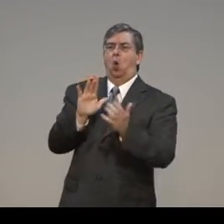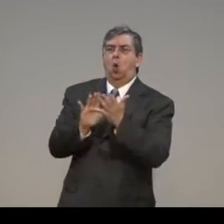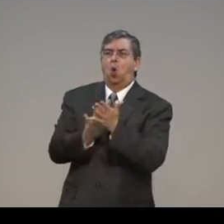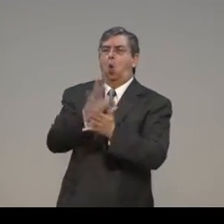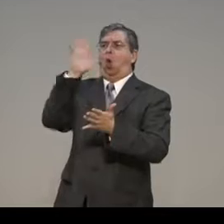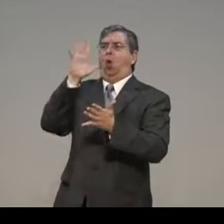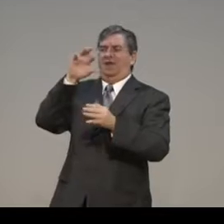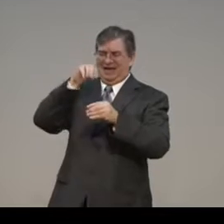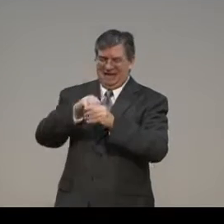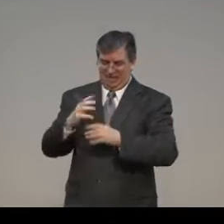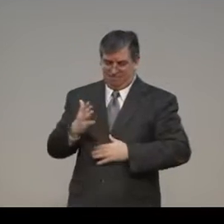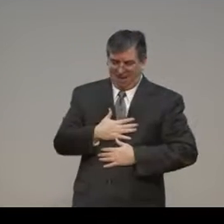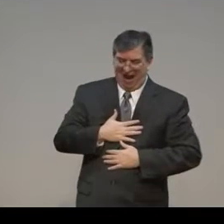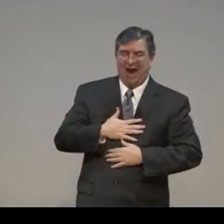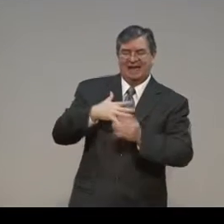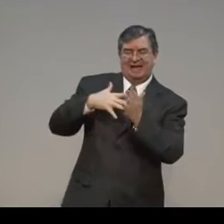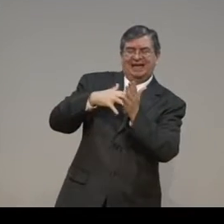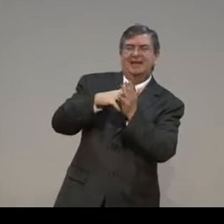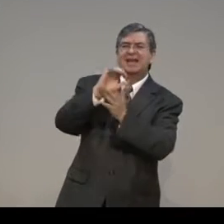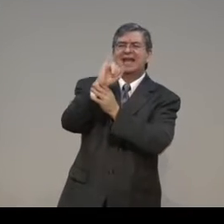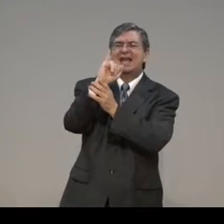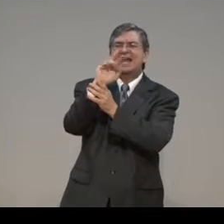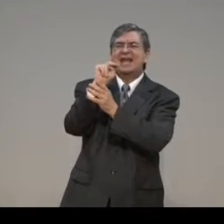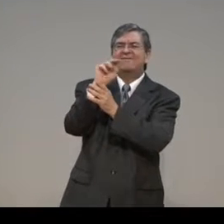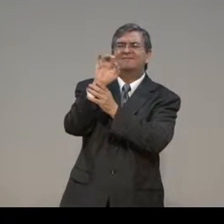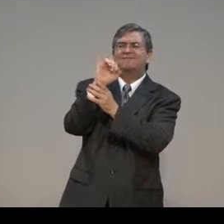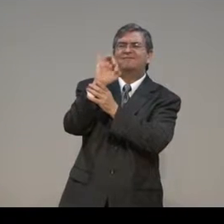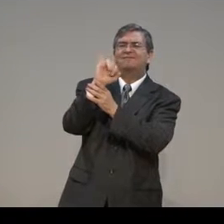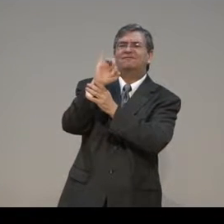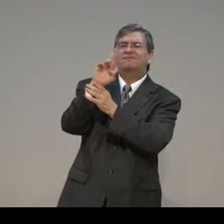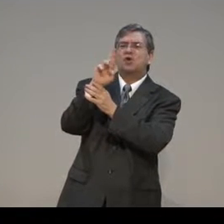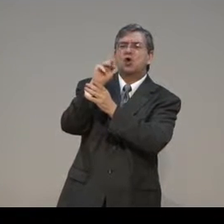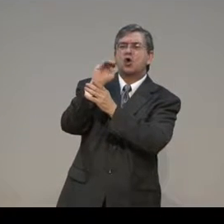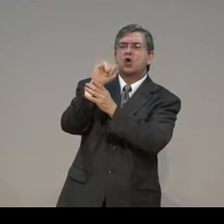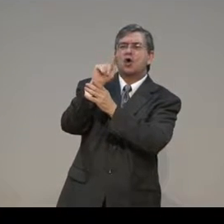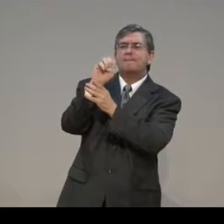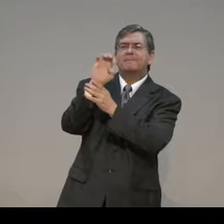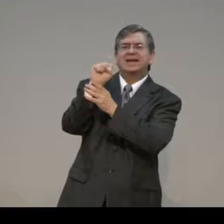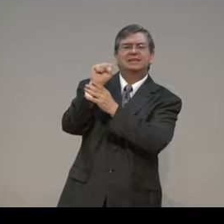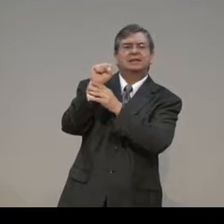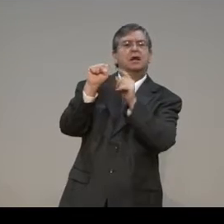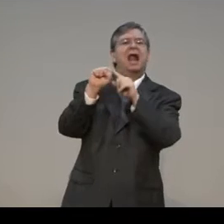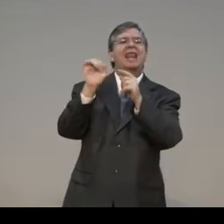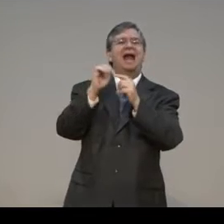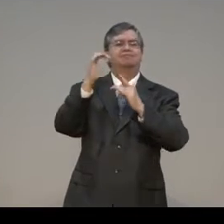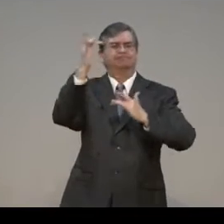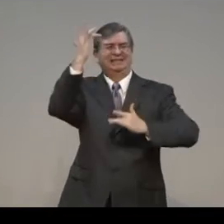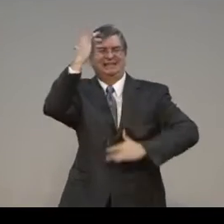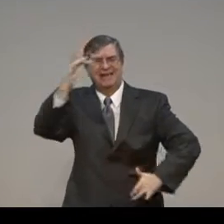Most gladly, therefore, will I rather glory in my infirmities that the power of Christ